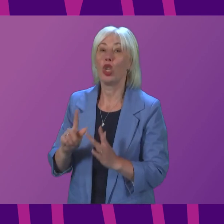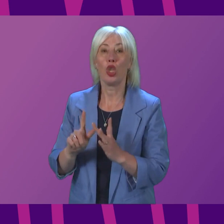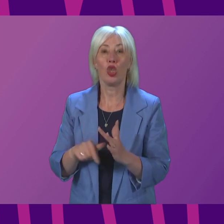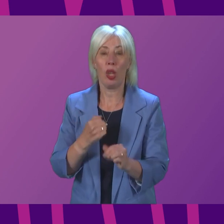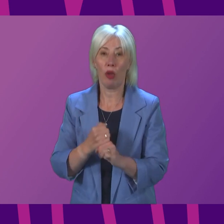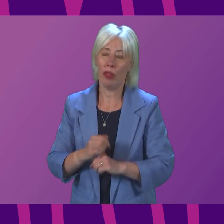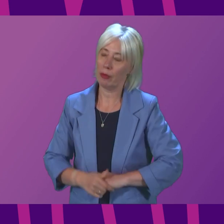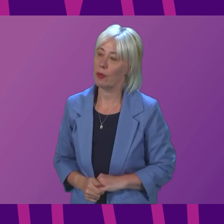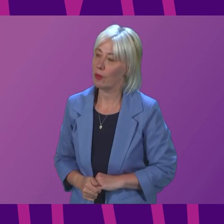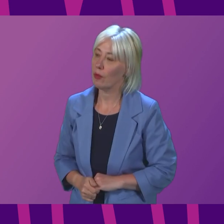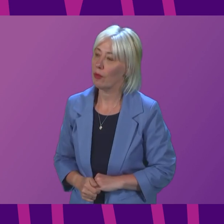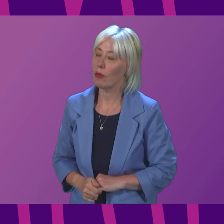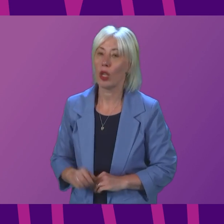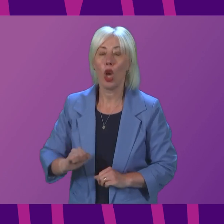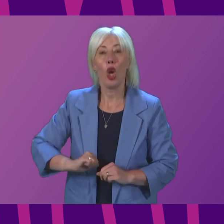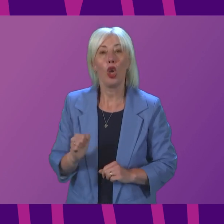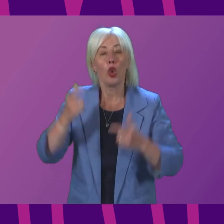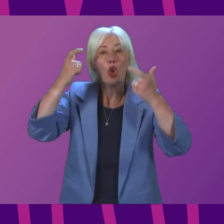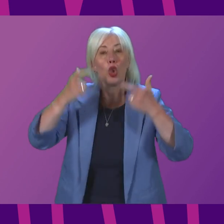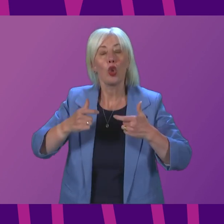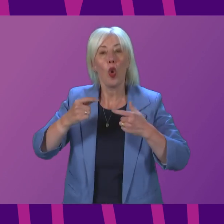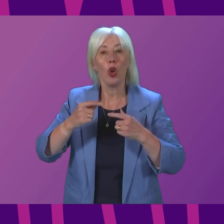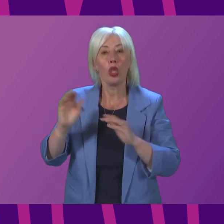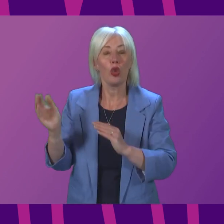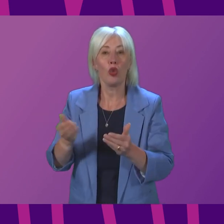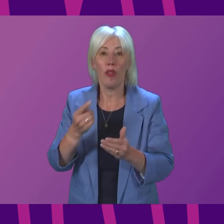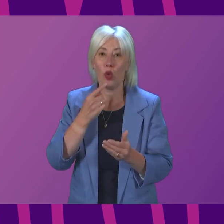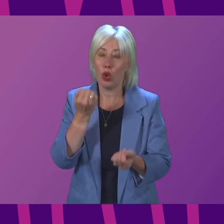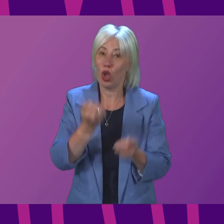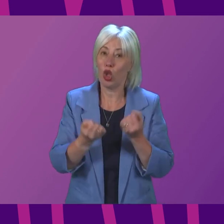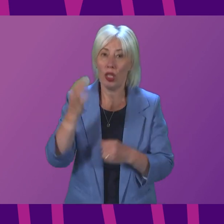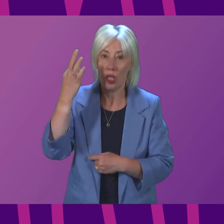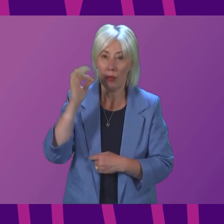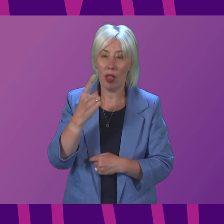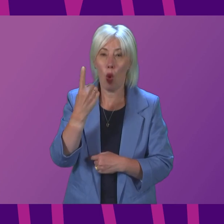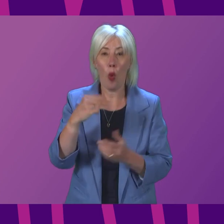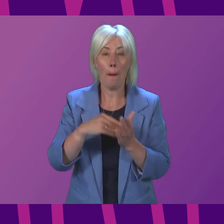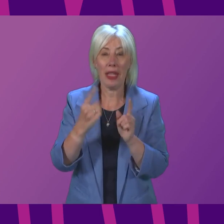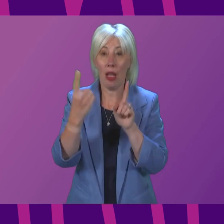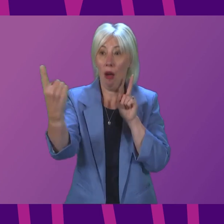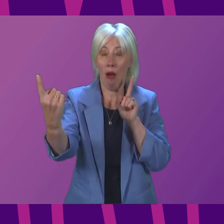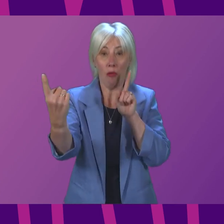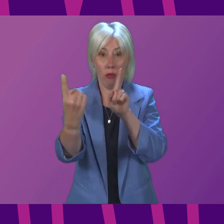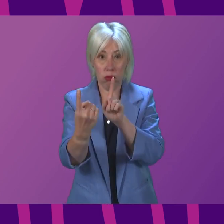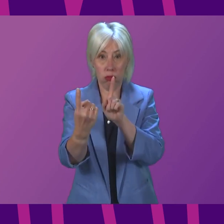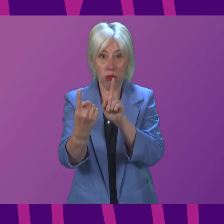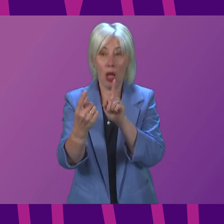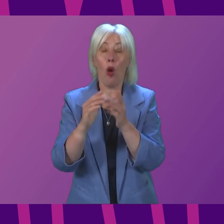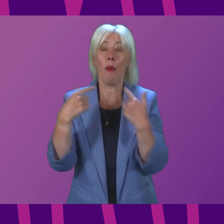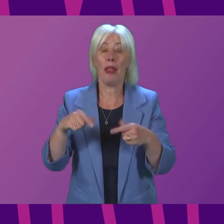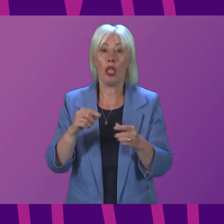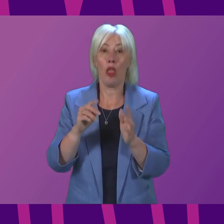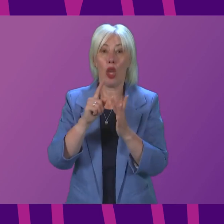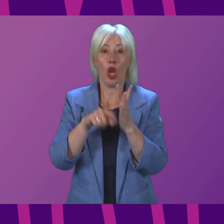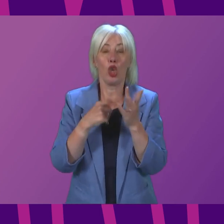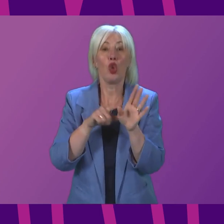Thank you. The Scottish Court Service told the Justice Committee that the removal of one metre physical distancing will allow juries to get back into the